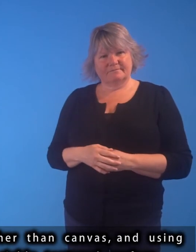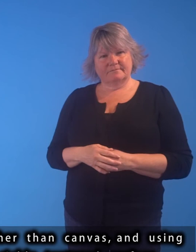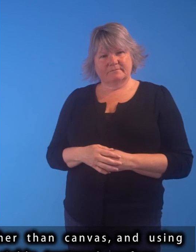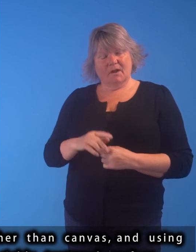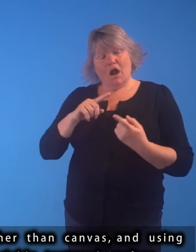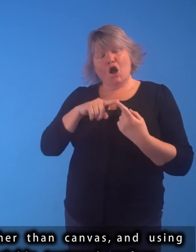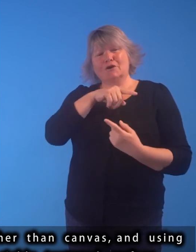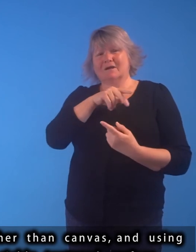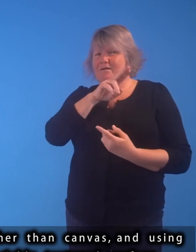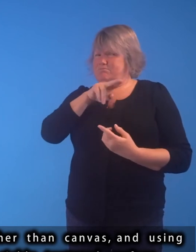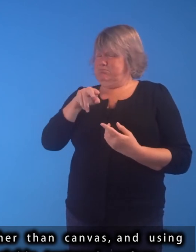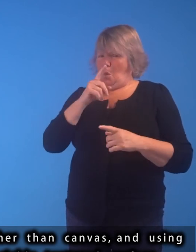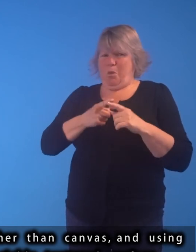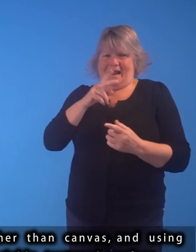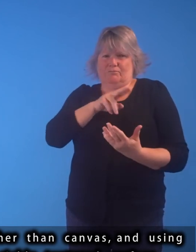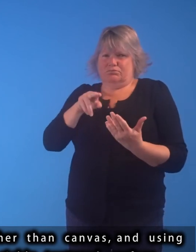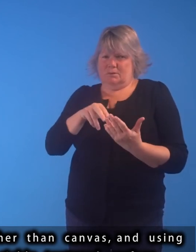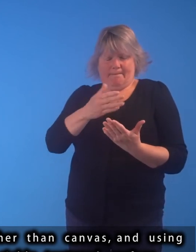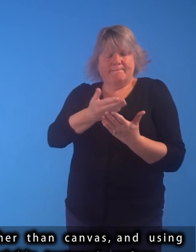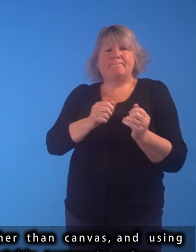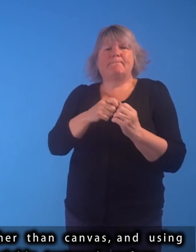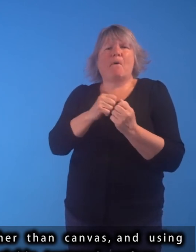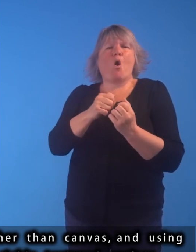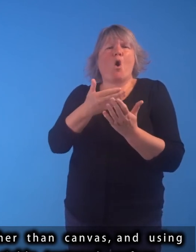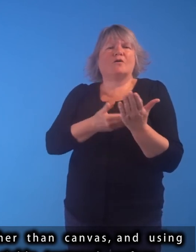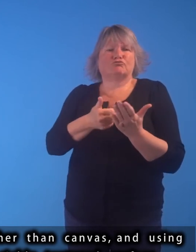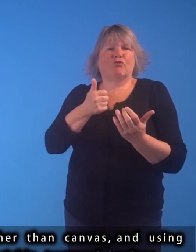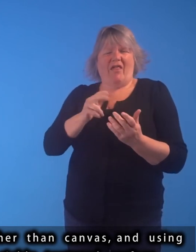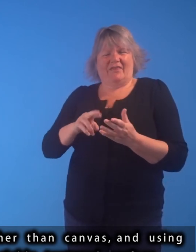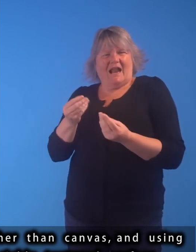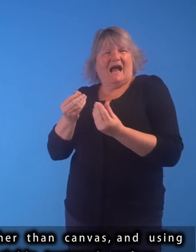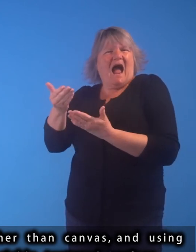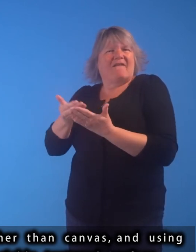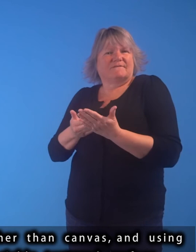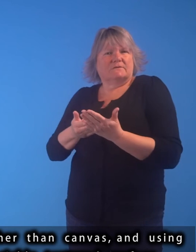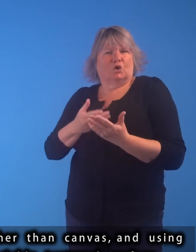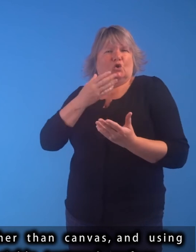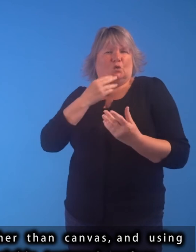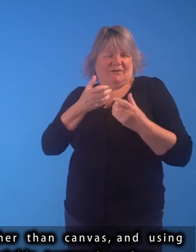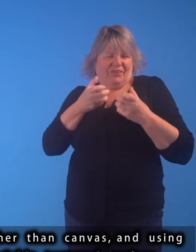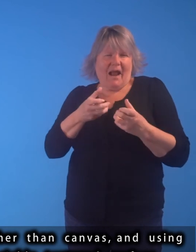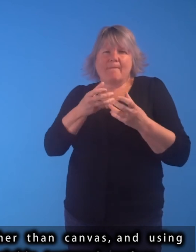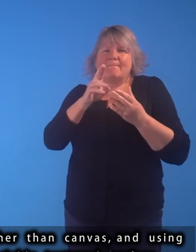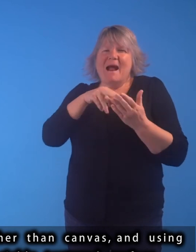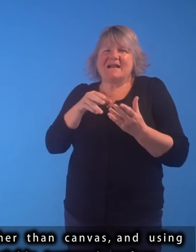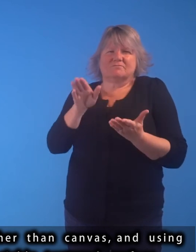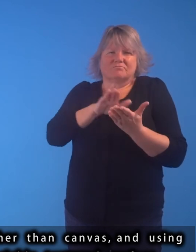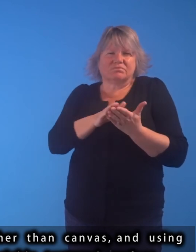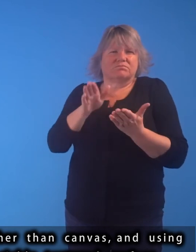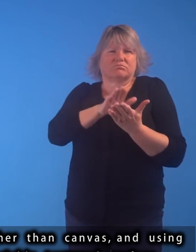Eardley painted quickly, on board rather than canvas, and using layers of thick paint to create a richly textured surface.